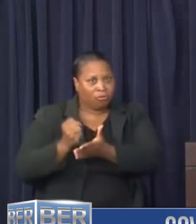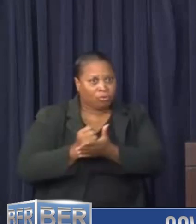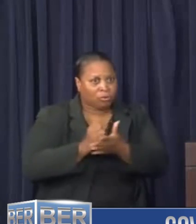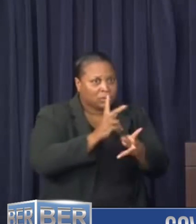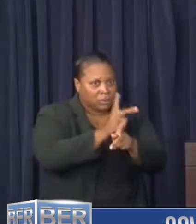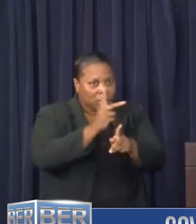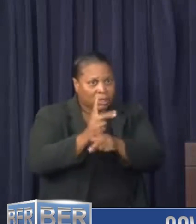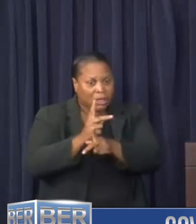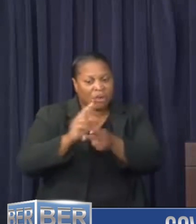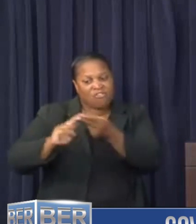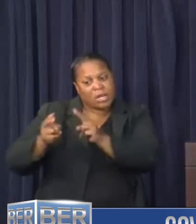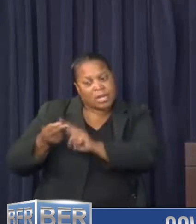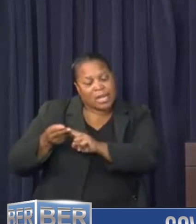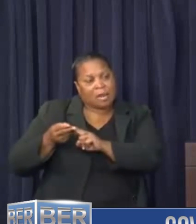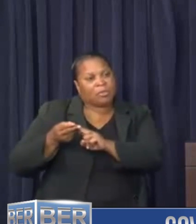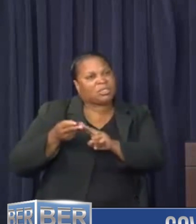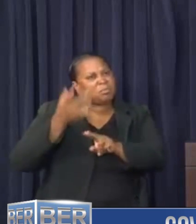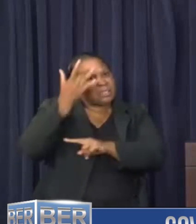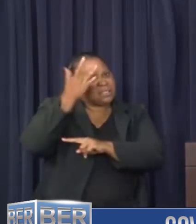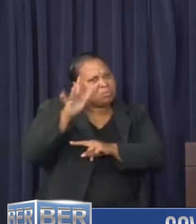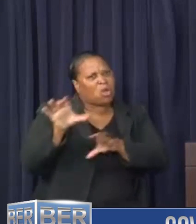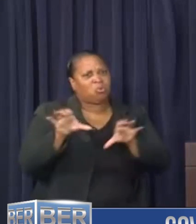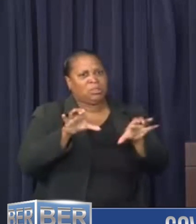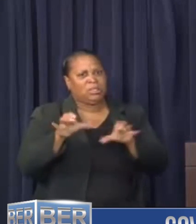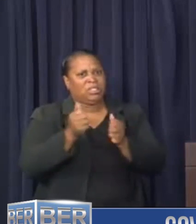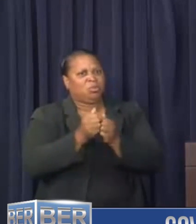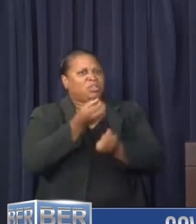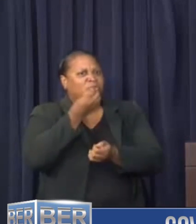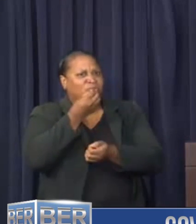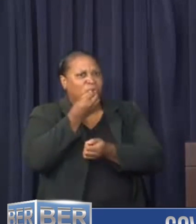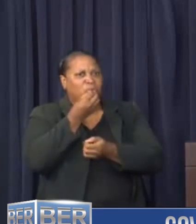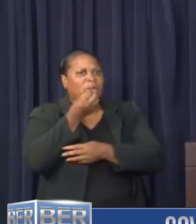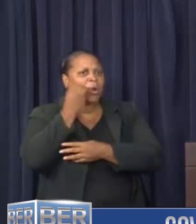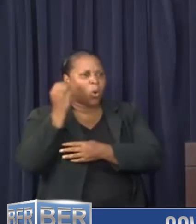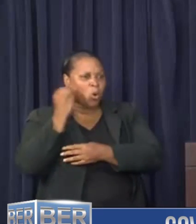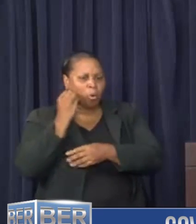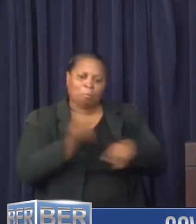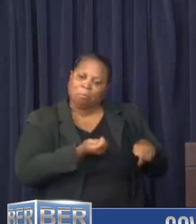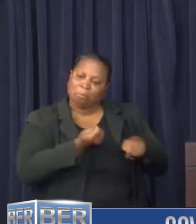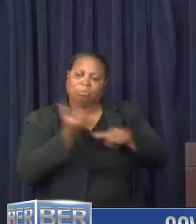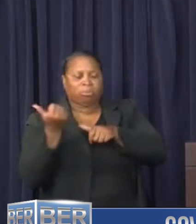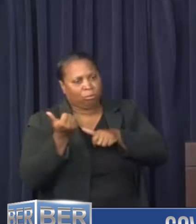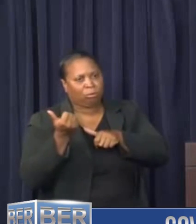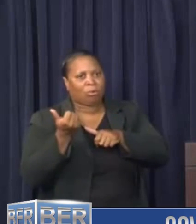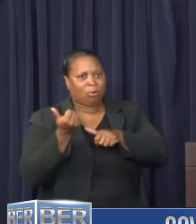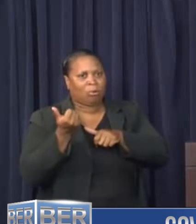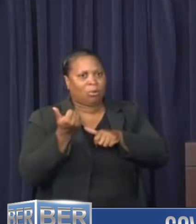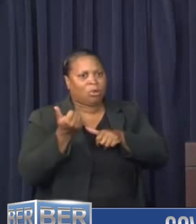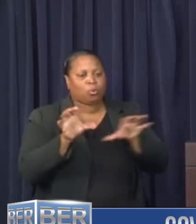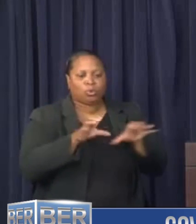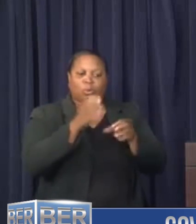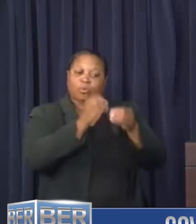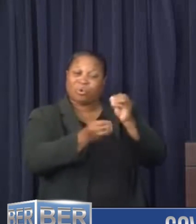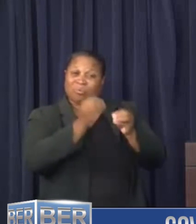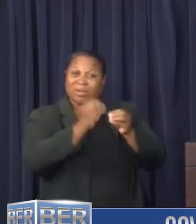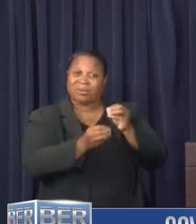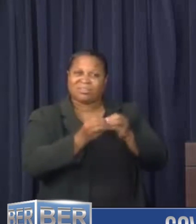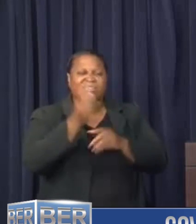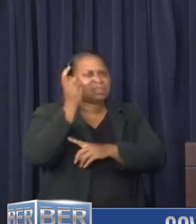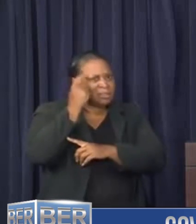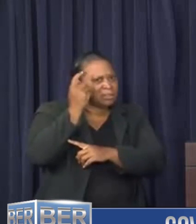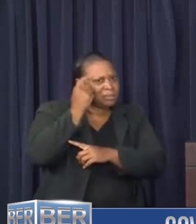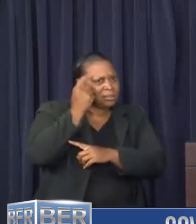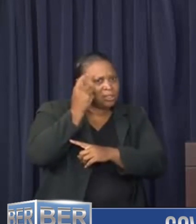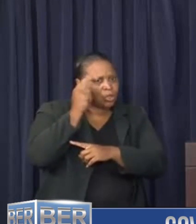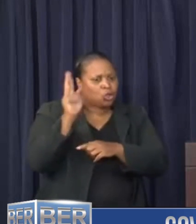each other are taken care of. Let's be smart when we're dealing with the food in our houses, throwing it away when we're doing our repairs. Let's be mindful